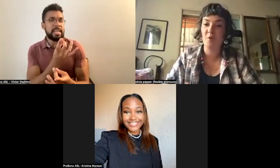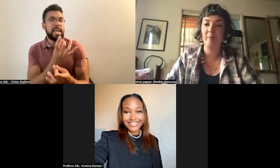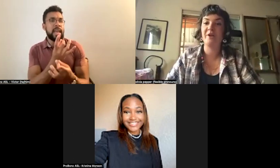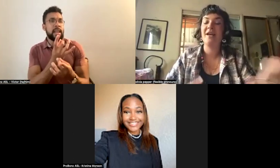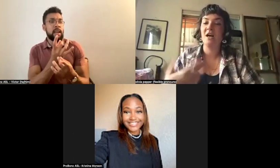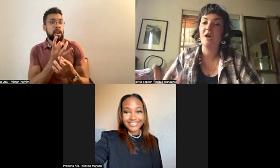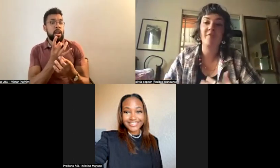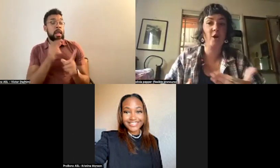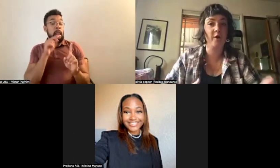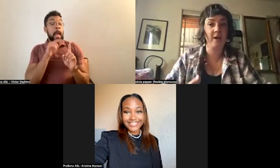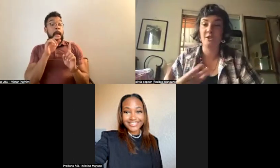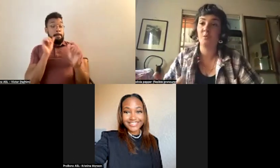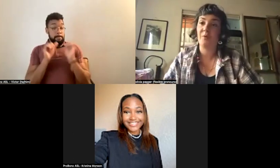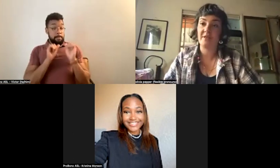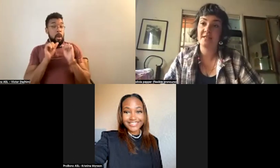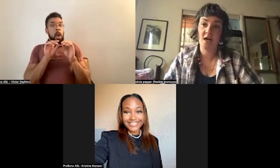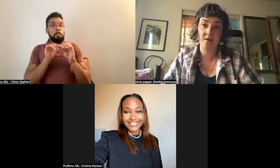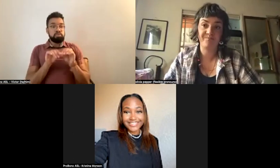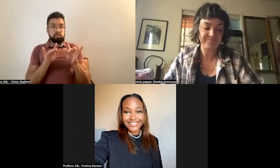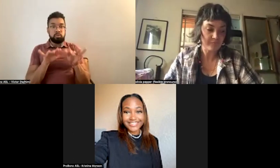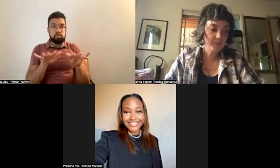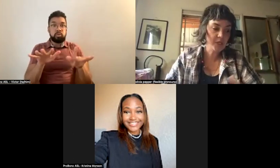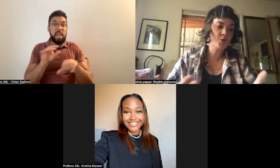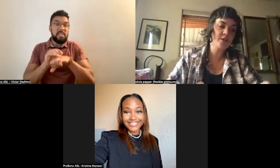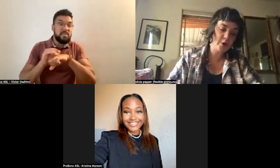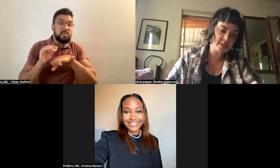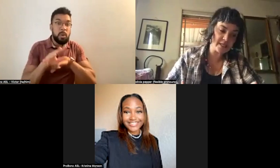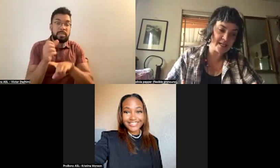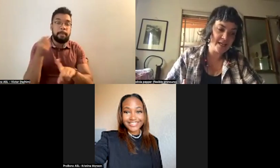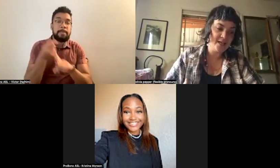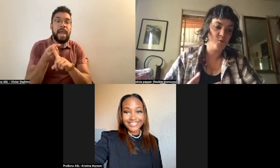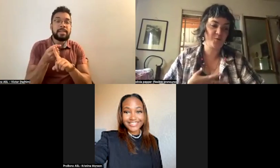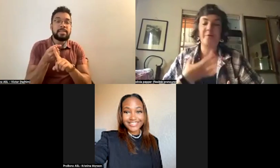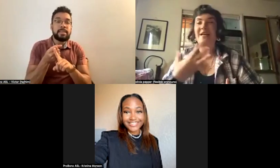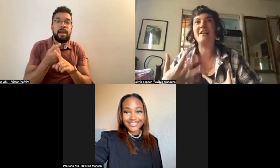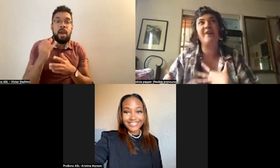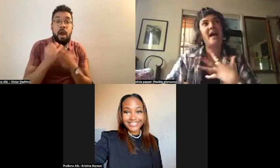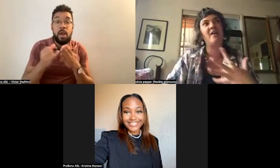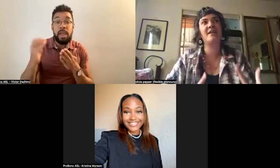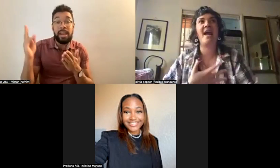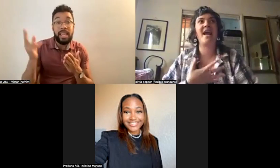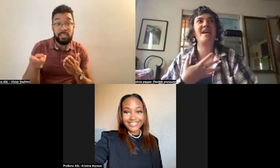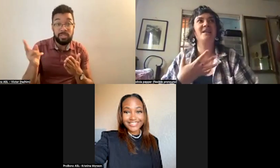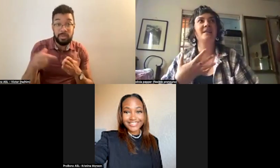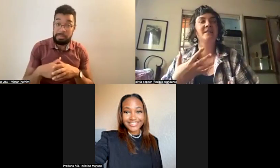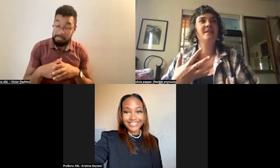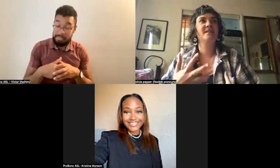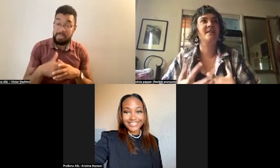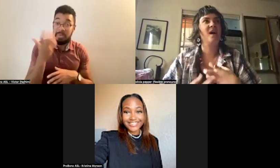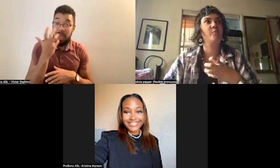informed a lot of the art and ritual that was to come. So this person was probably kind of having a,